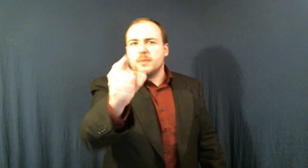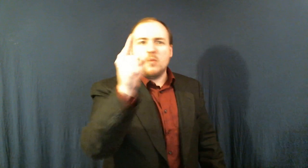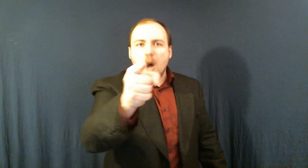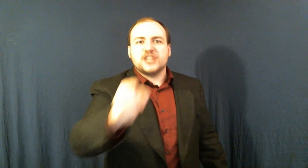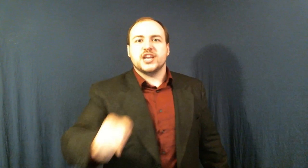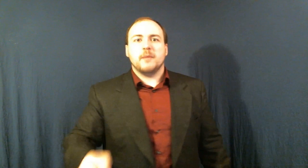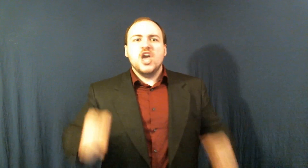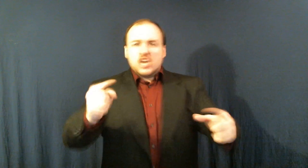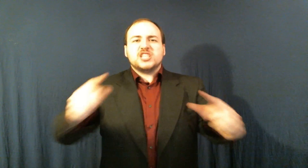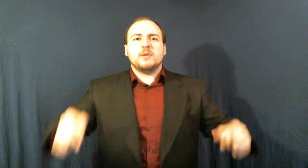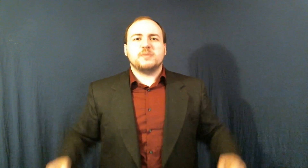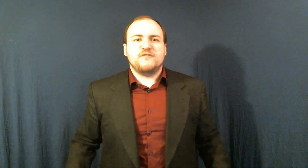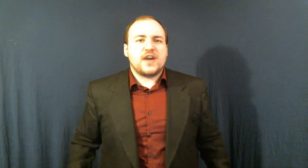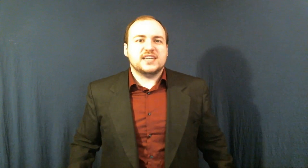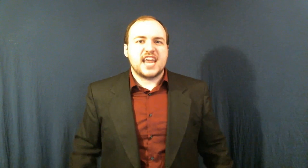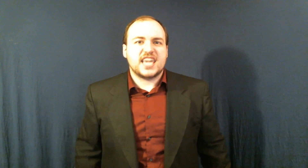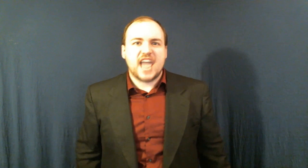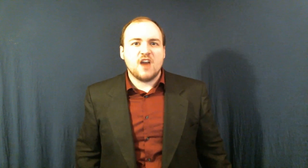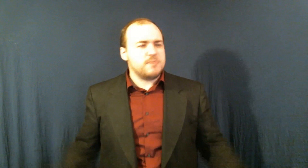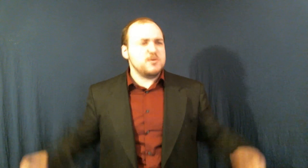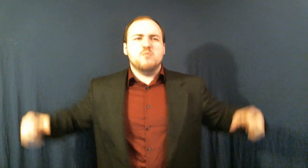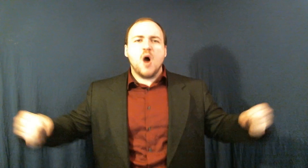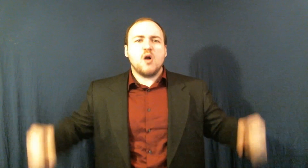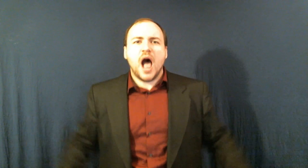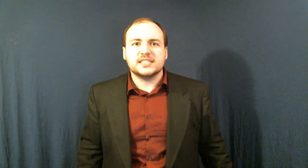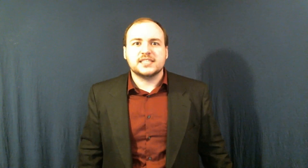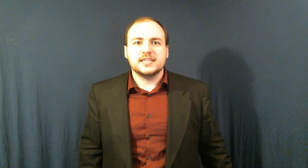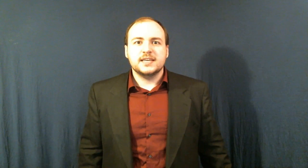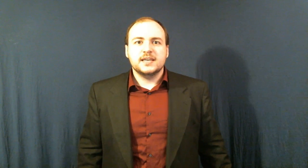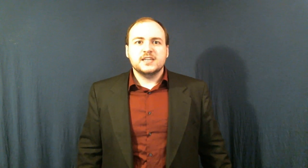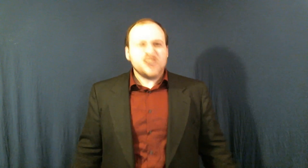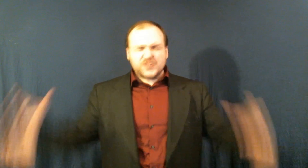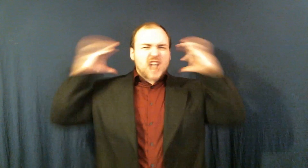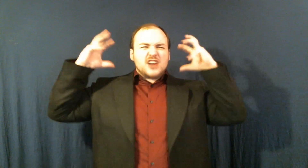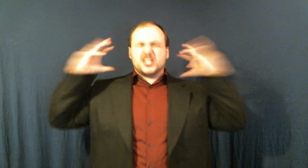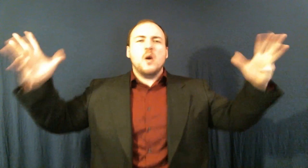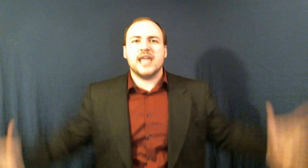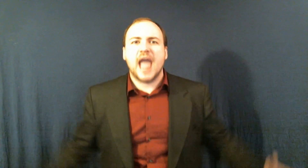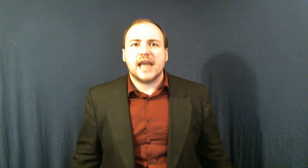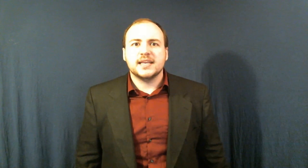to be watching them You're supposed to be fucking taking care of them you morons So start doing it